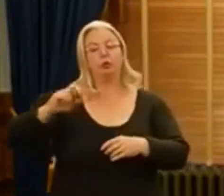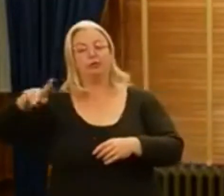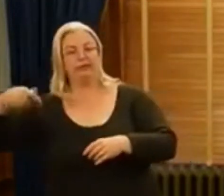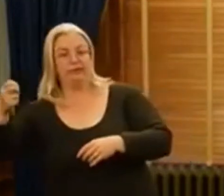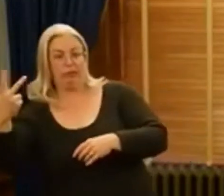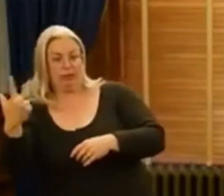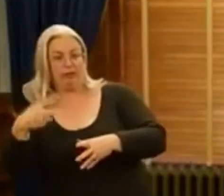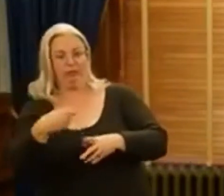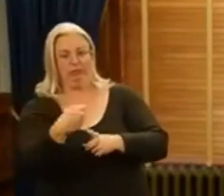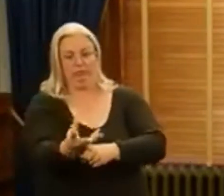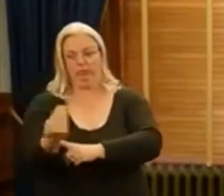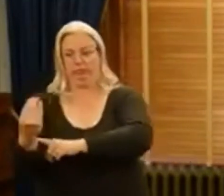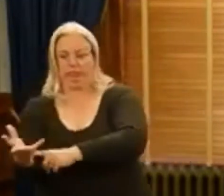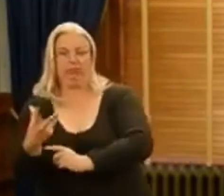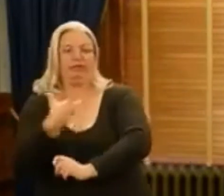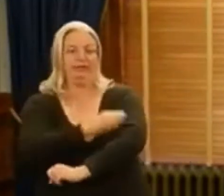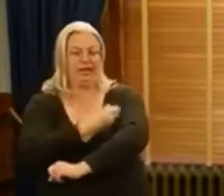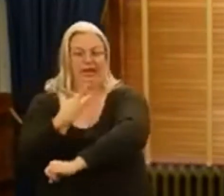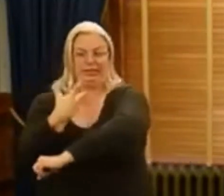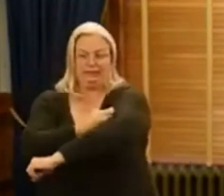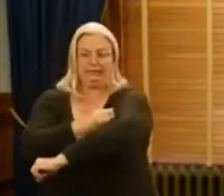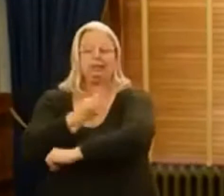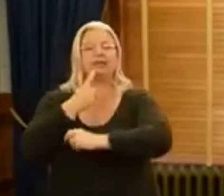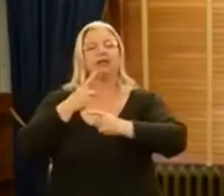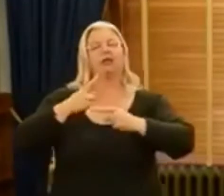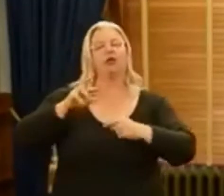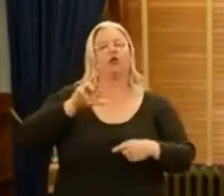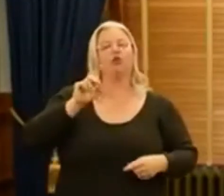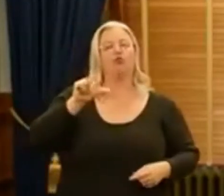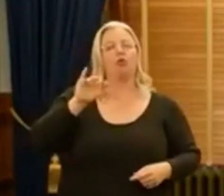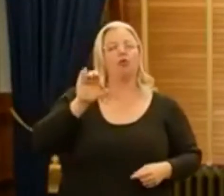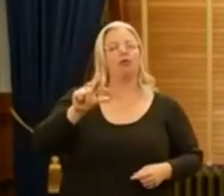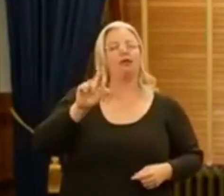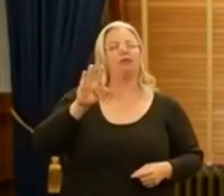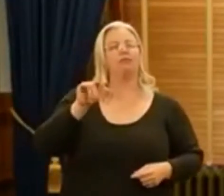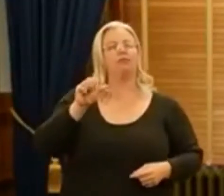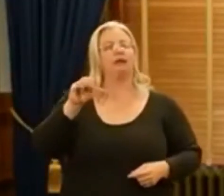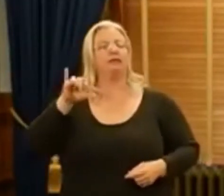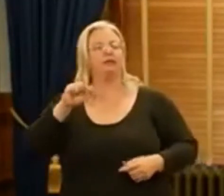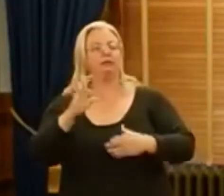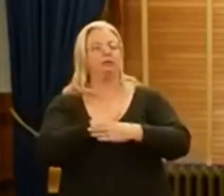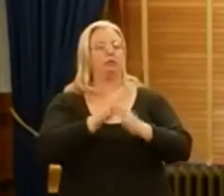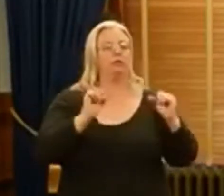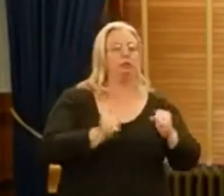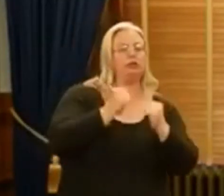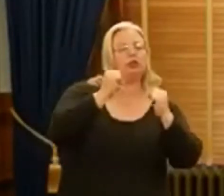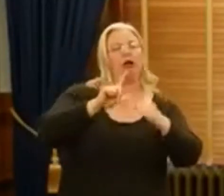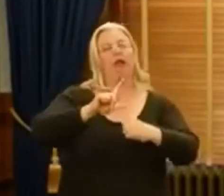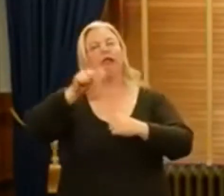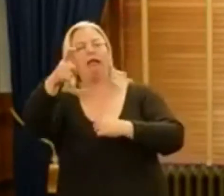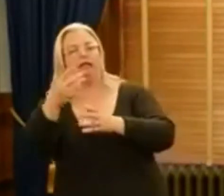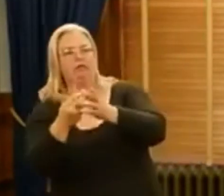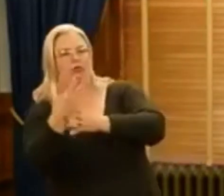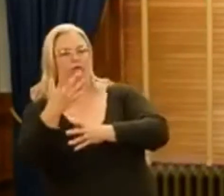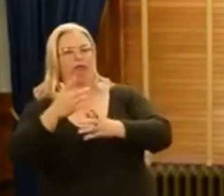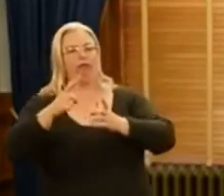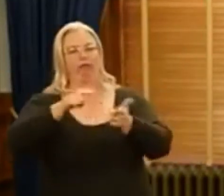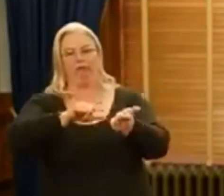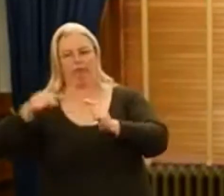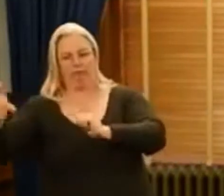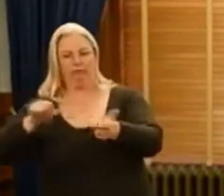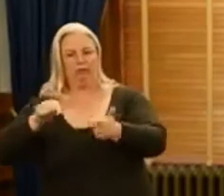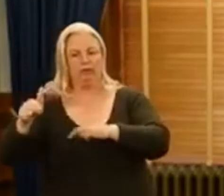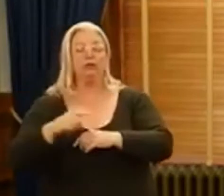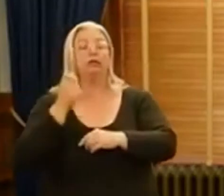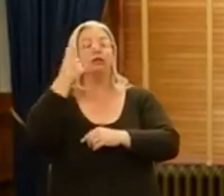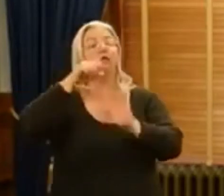be administered the vaccine on a rolling basis between the winter and late spring. At the state